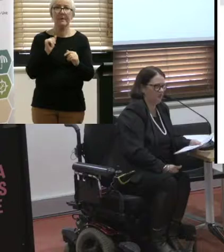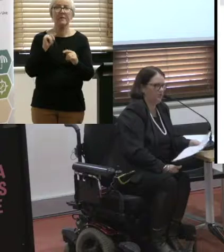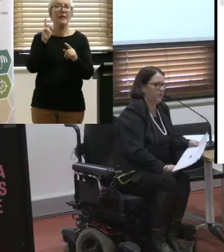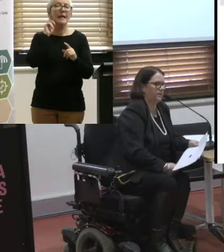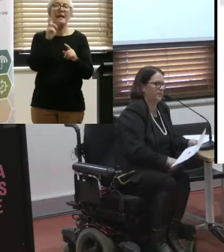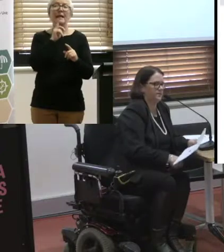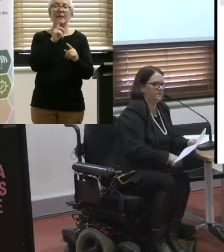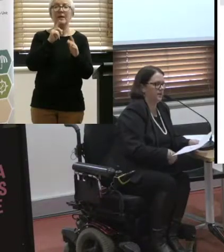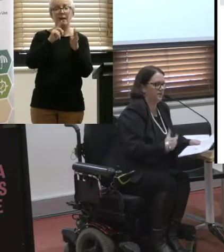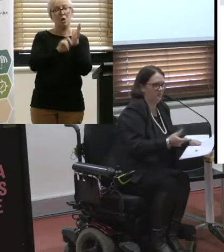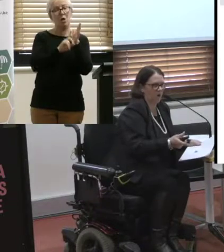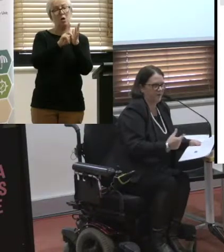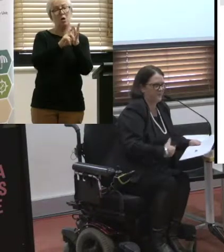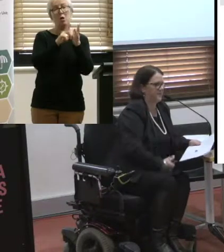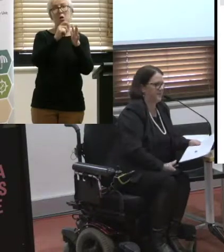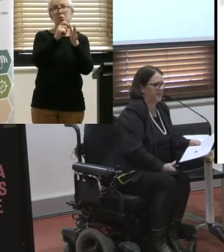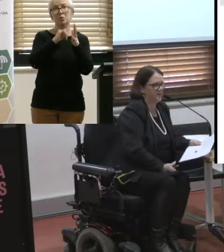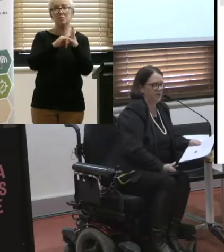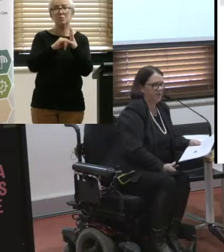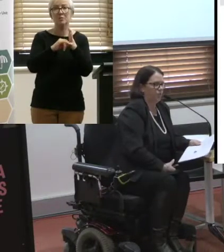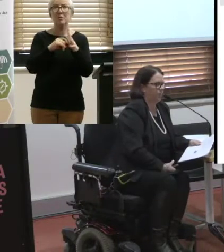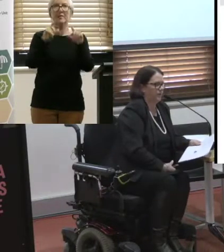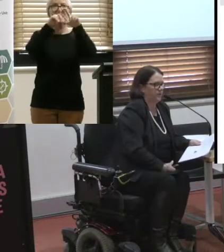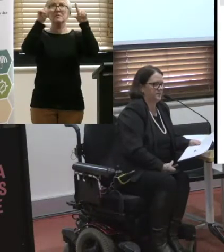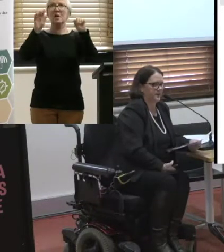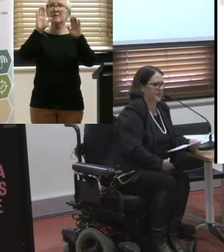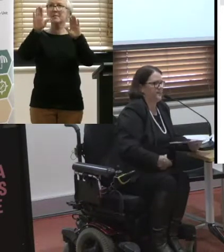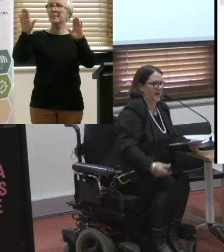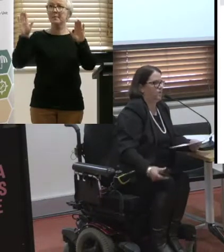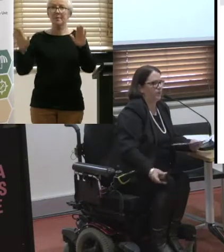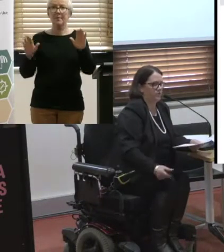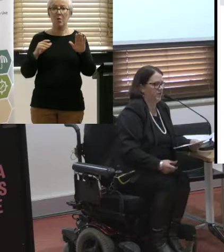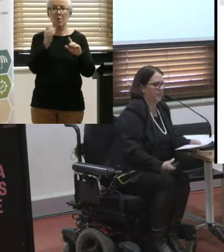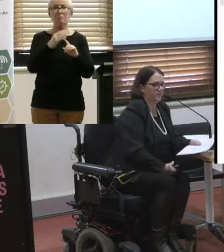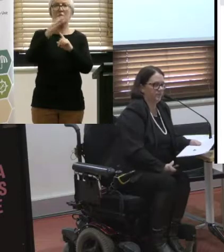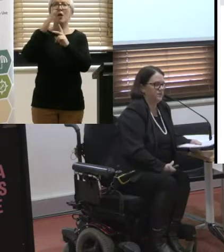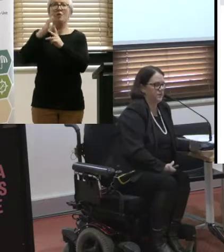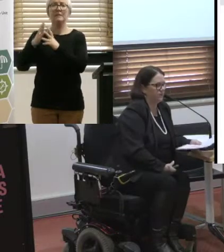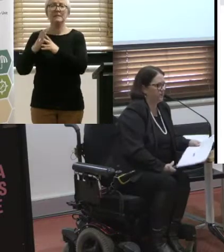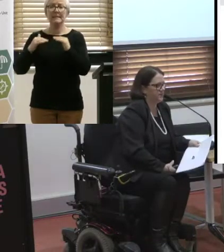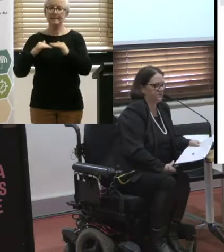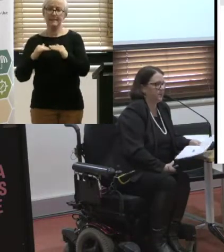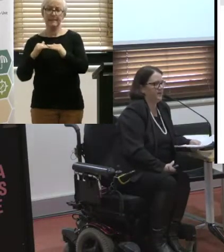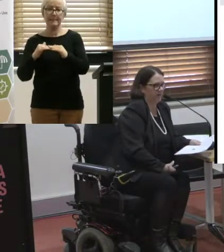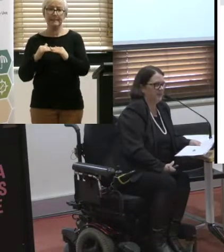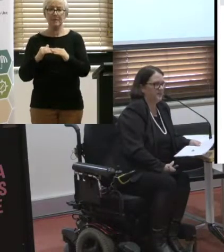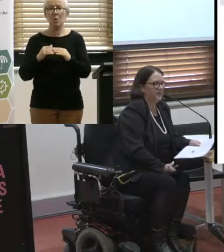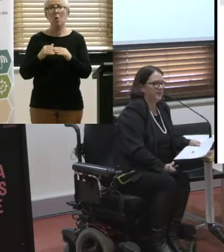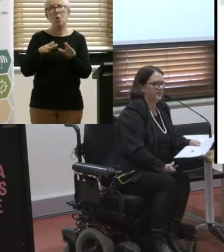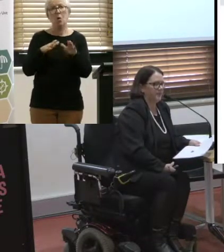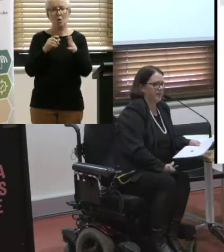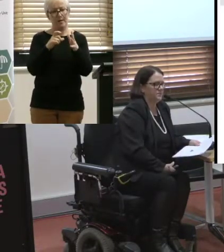signage, whether it's priority seating, whether it's the actual wheelchair, scooters, whatever.